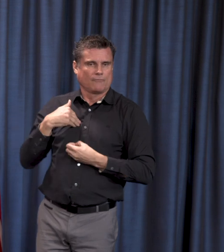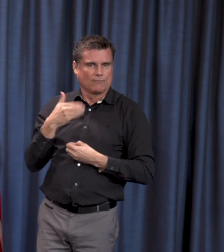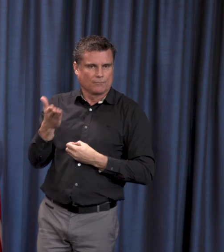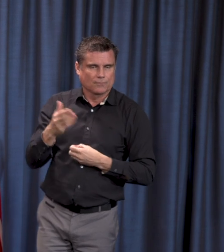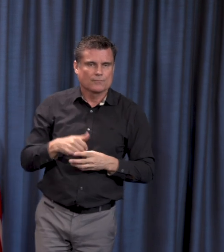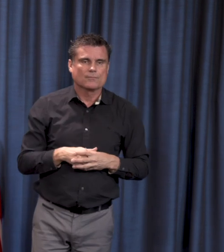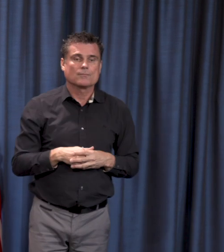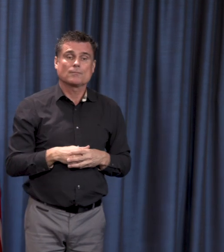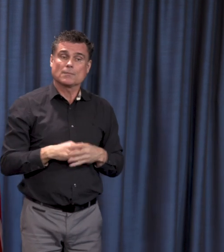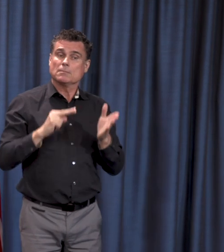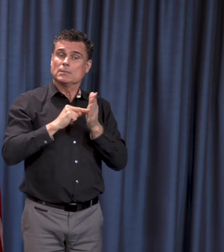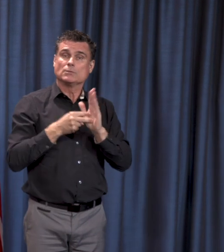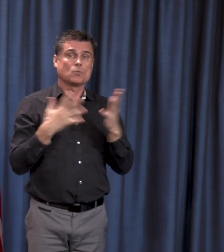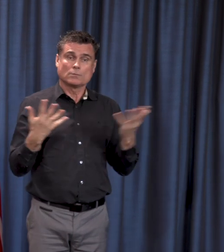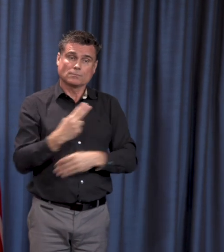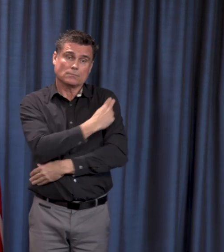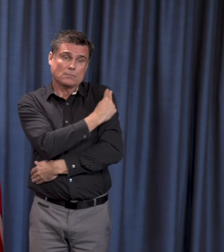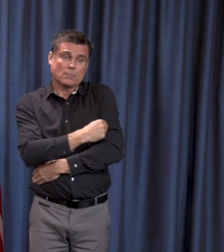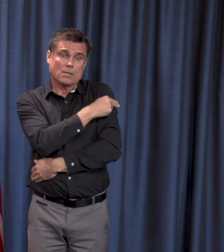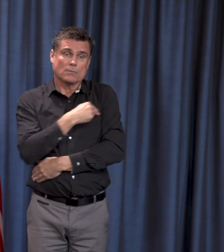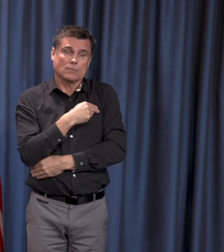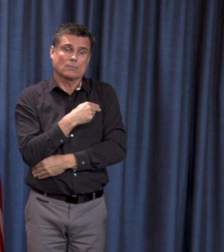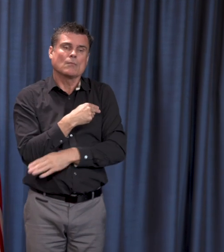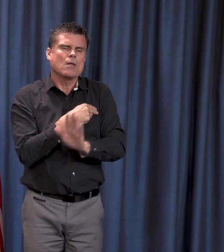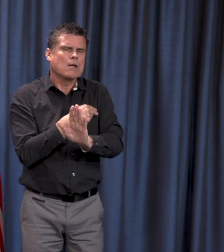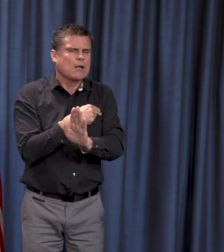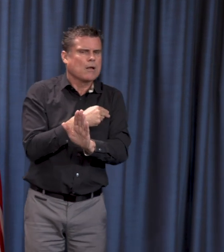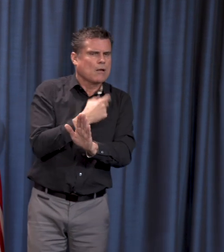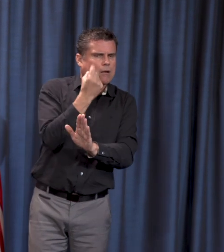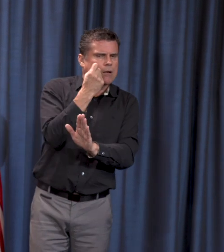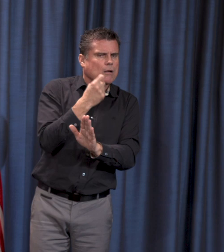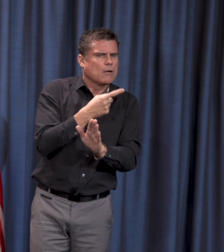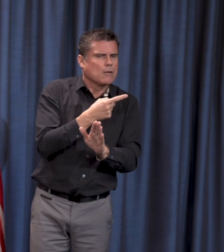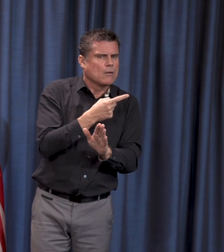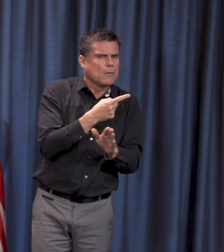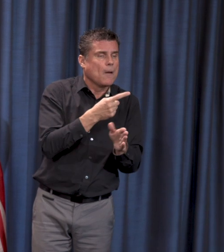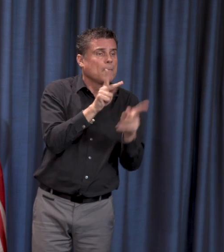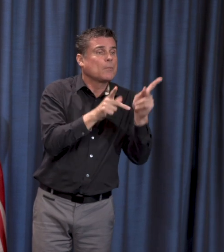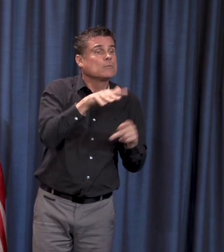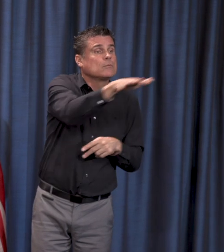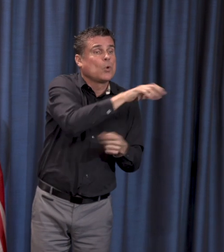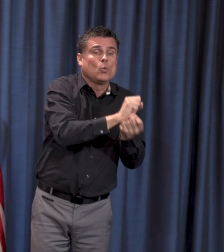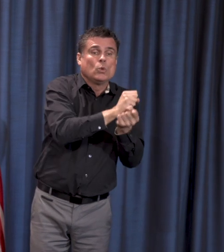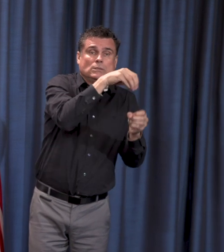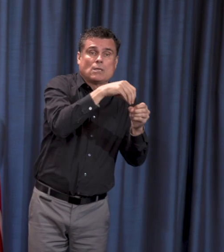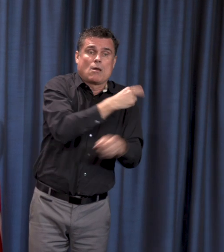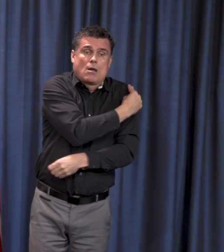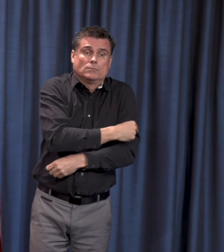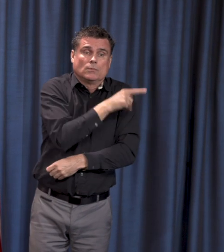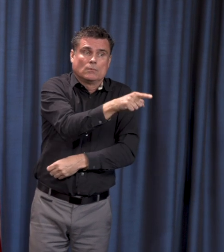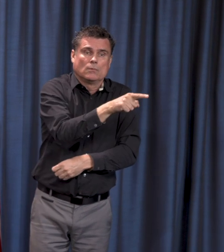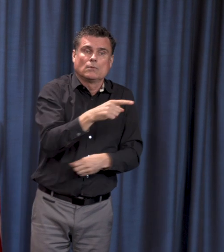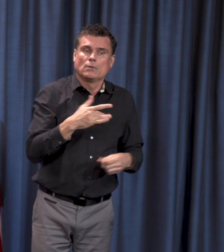It means that hospitals, and I talked to people both working and in a hospital this weekend, feel empty, they feel